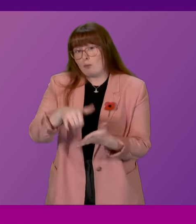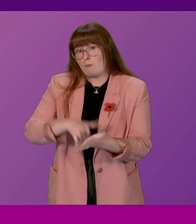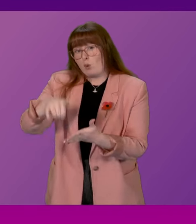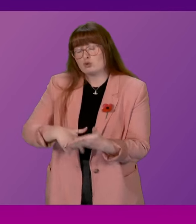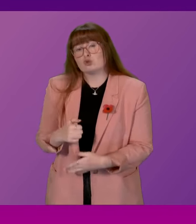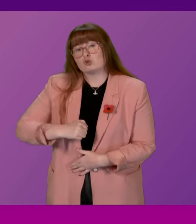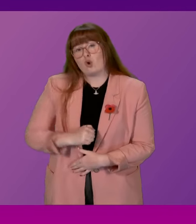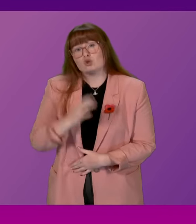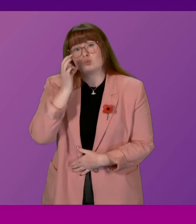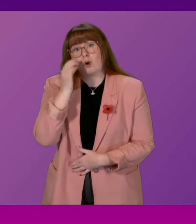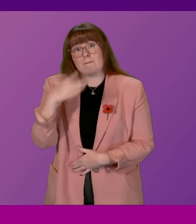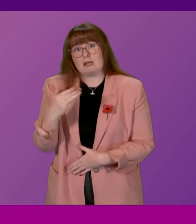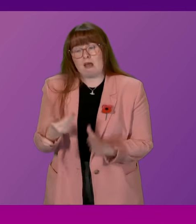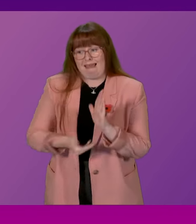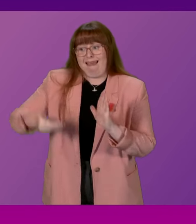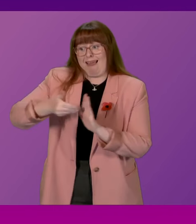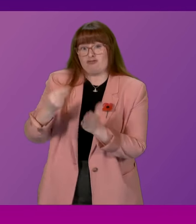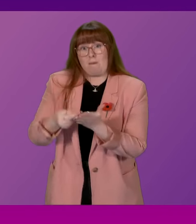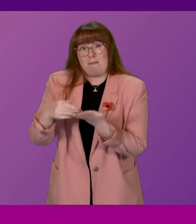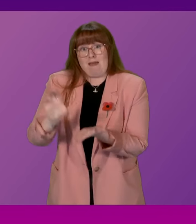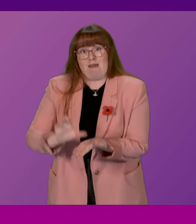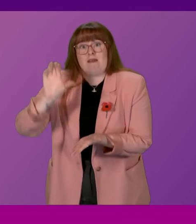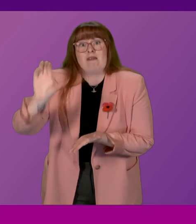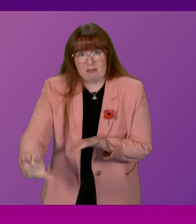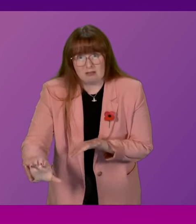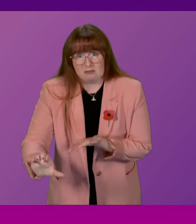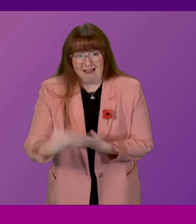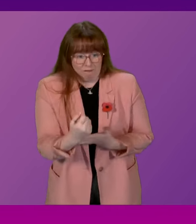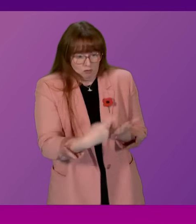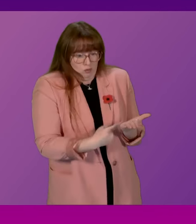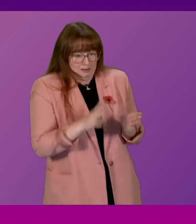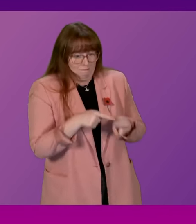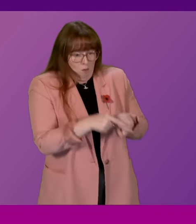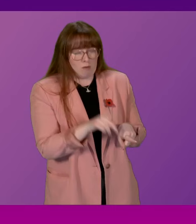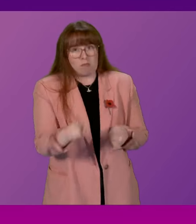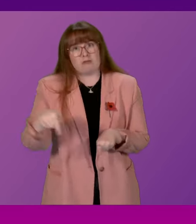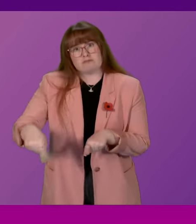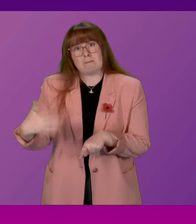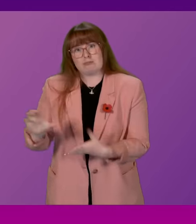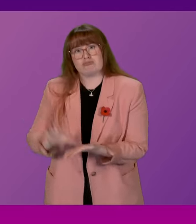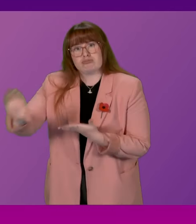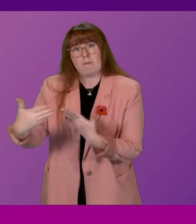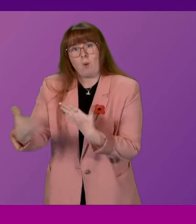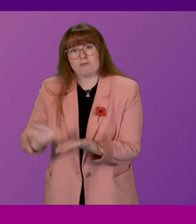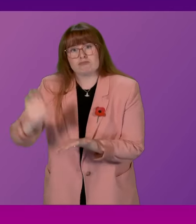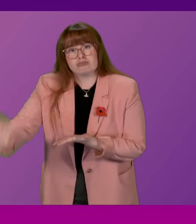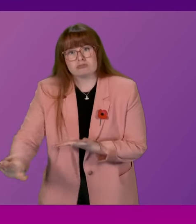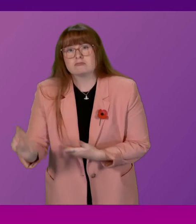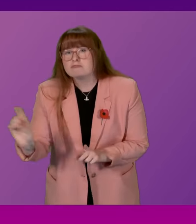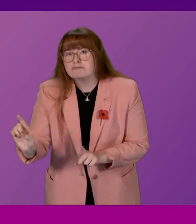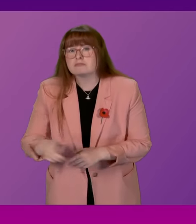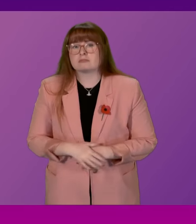Water has issued bonus payments to executives in excess of public sector payrolls. First Minister. The